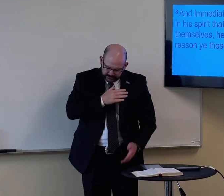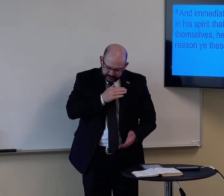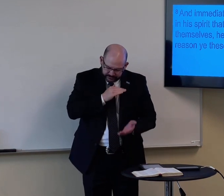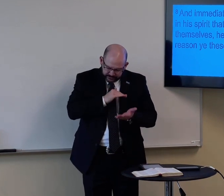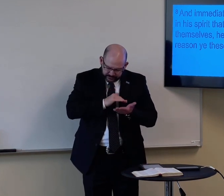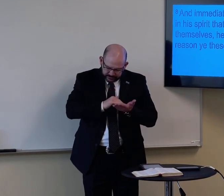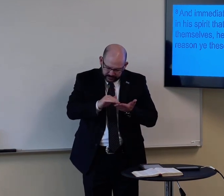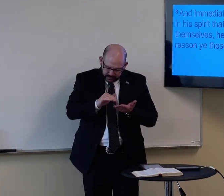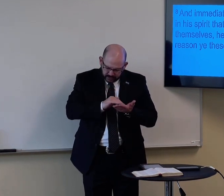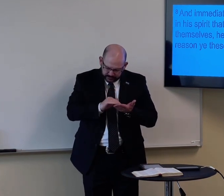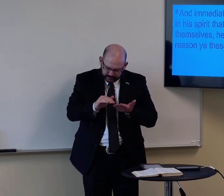Please forgive me.